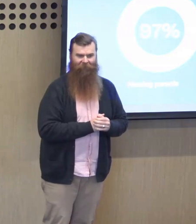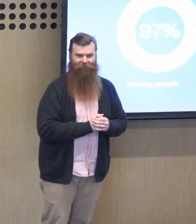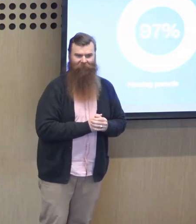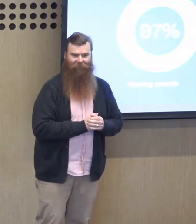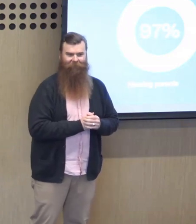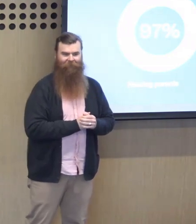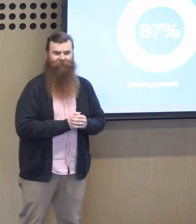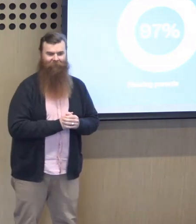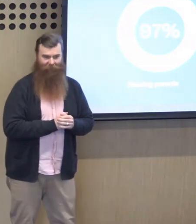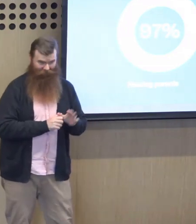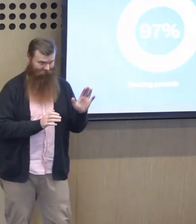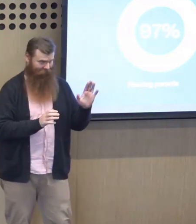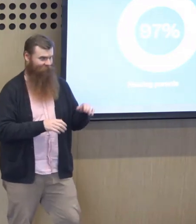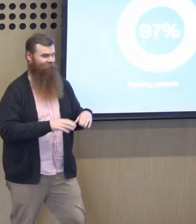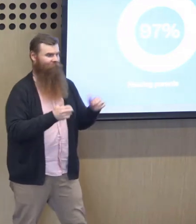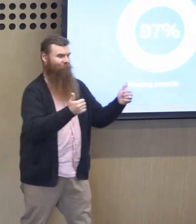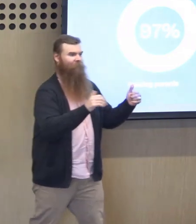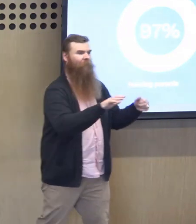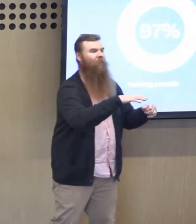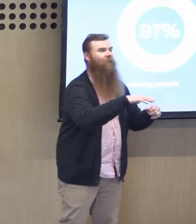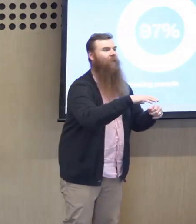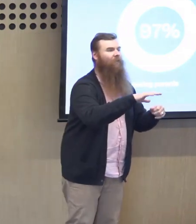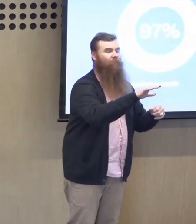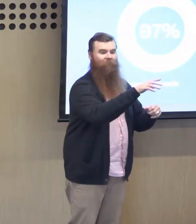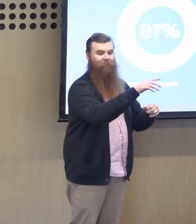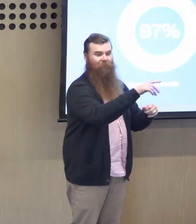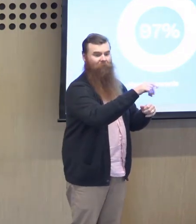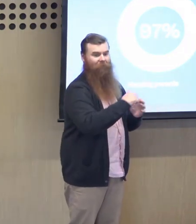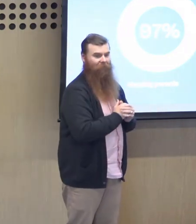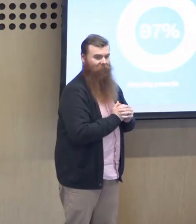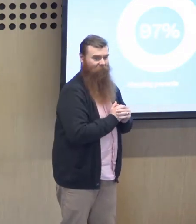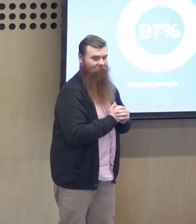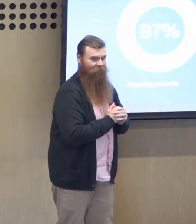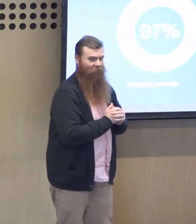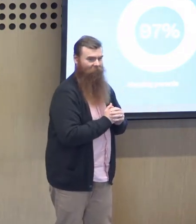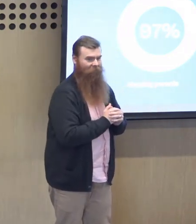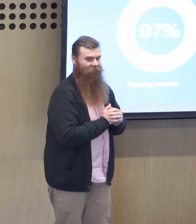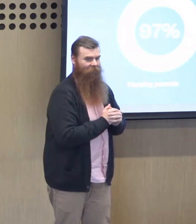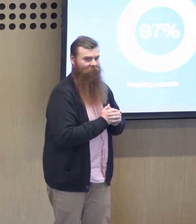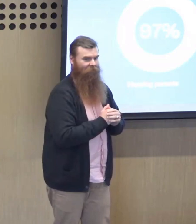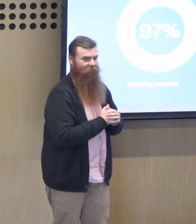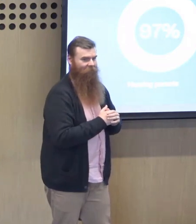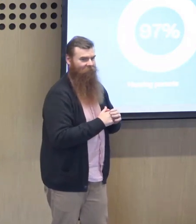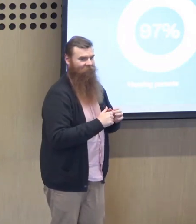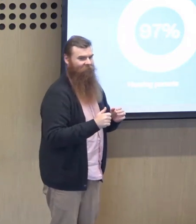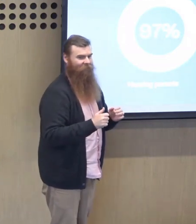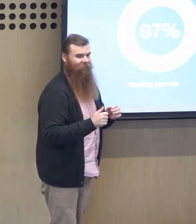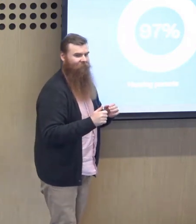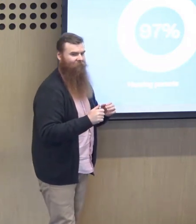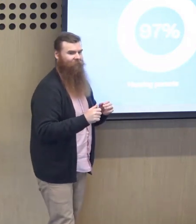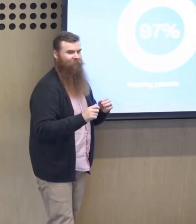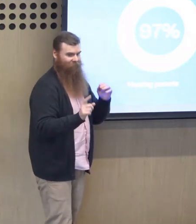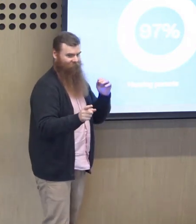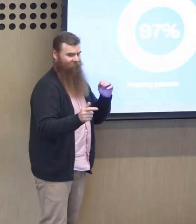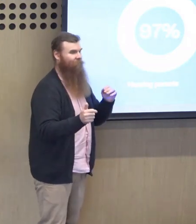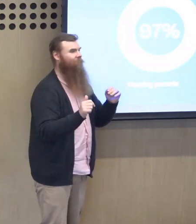children. So the deaf children that are born, 97% of those deaf children have hearing parents. Okay.